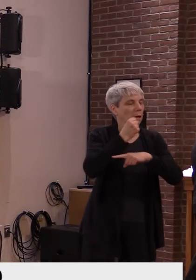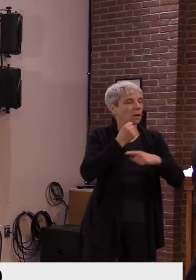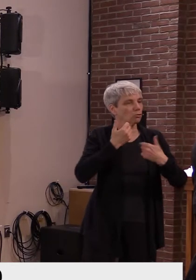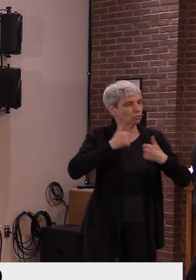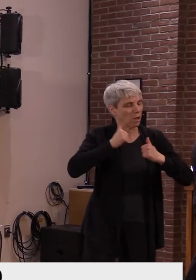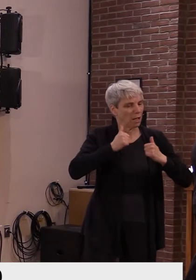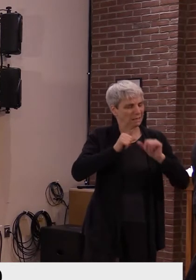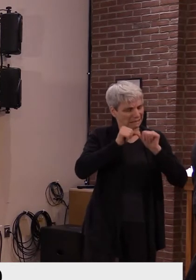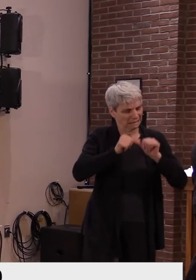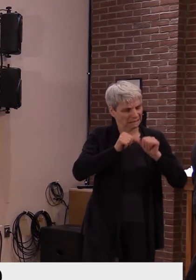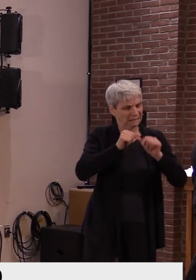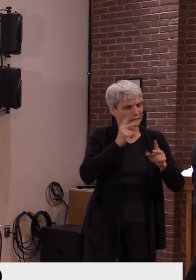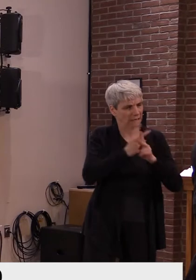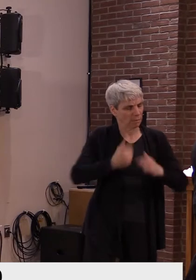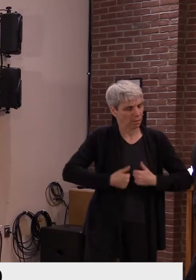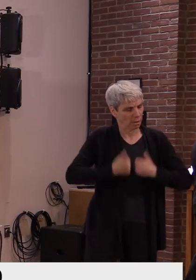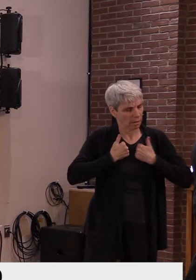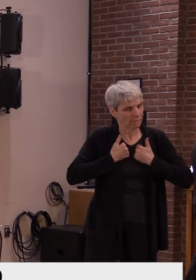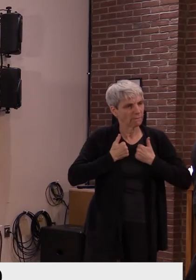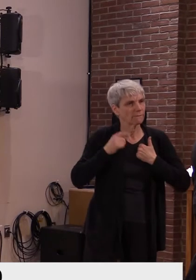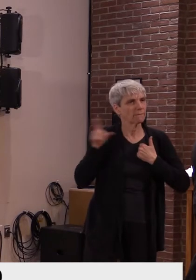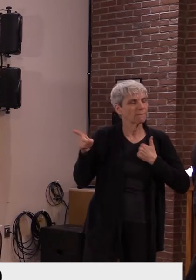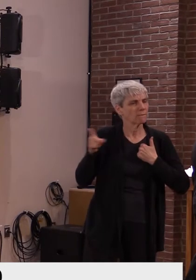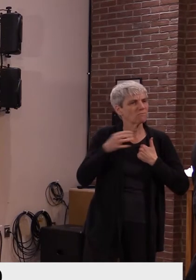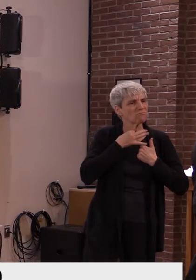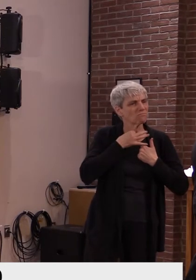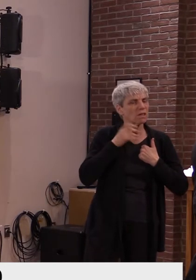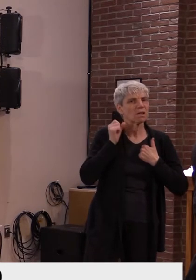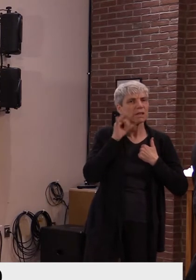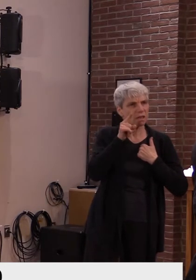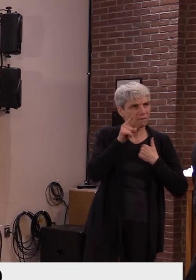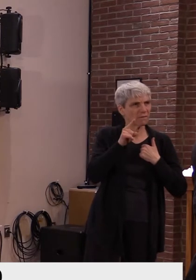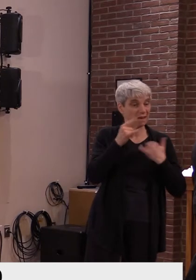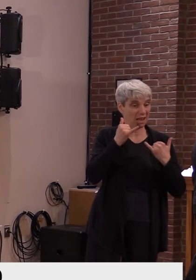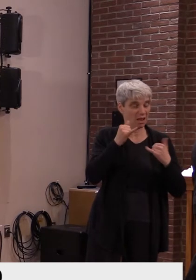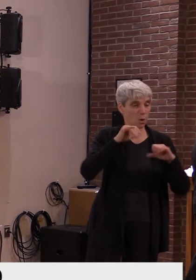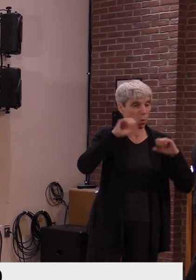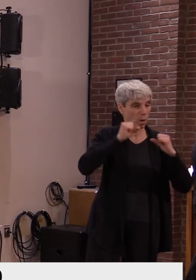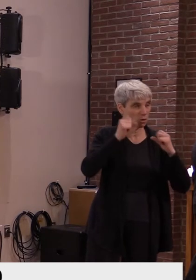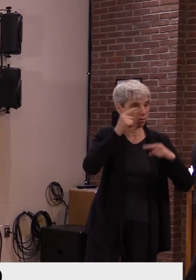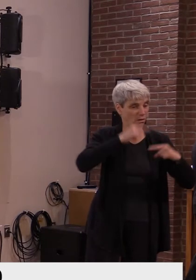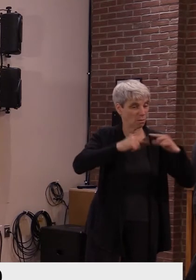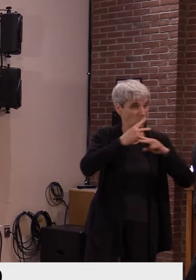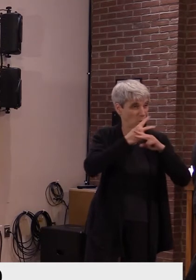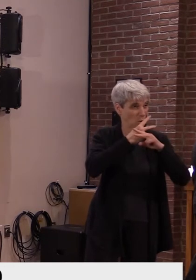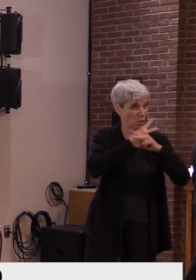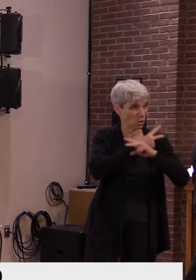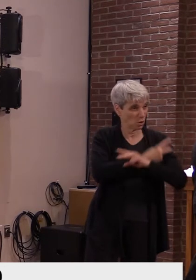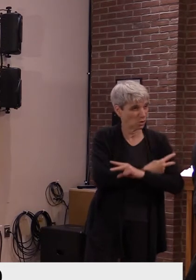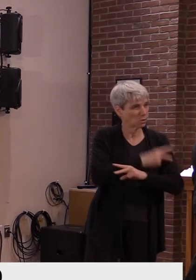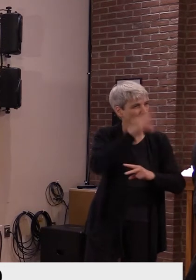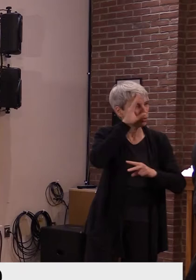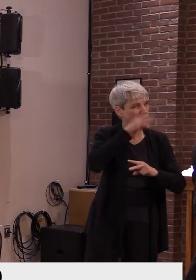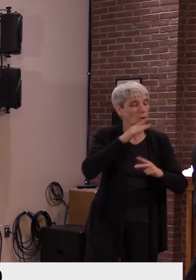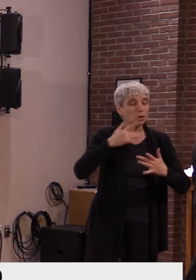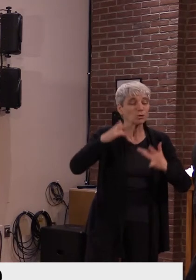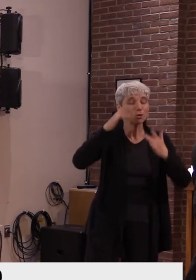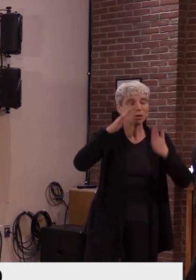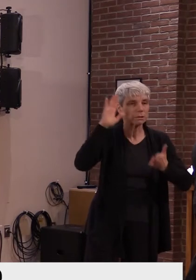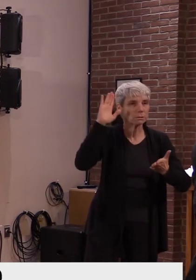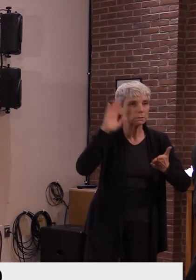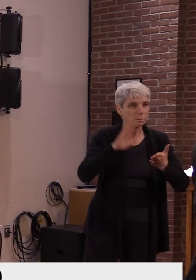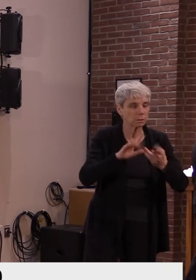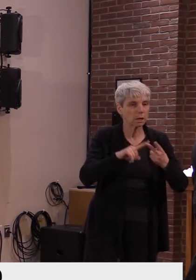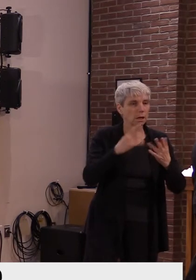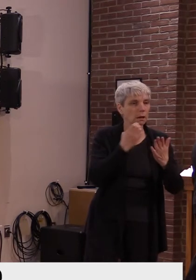have up your sleeve for those businesses as they head into the winter season and the sharp downturn in the economy